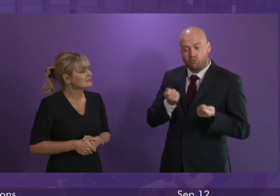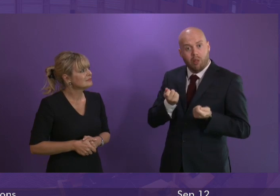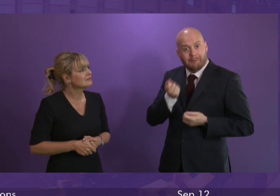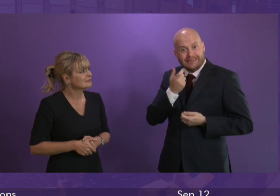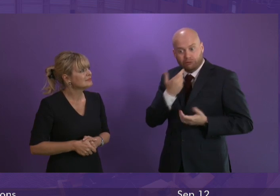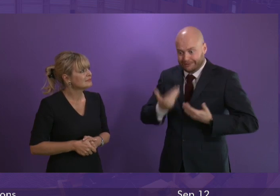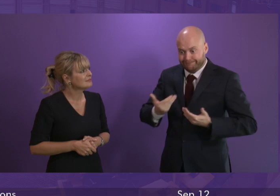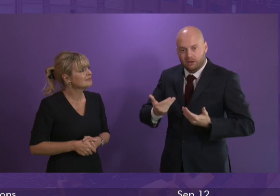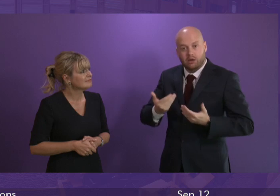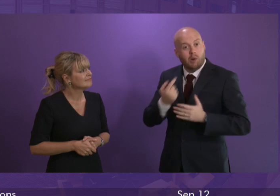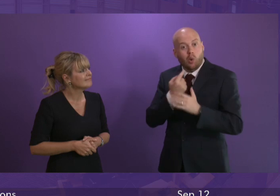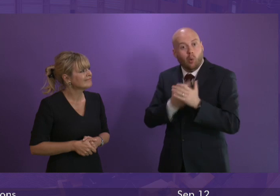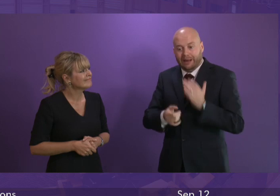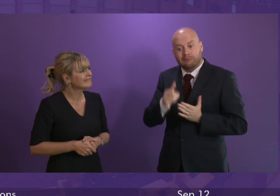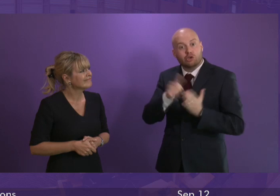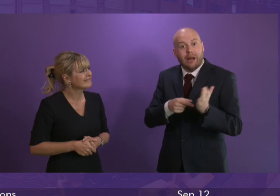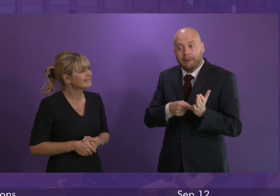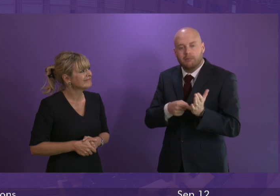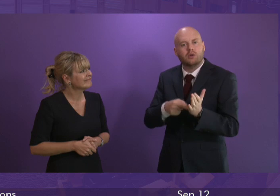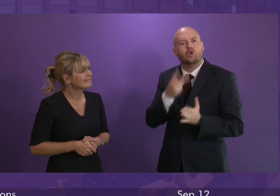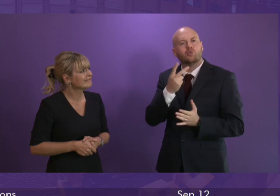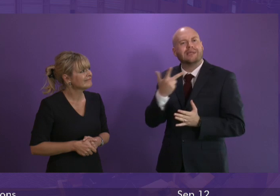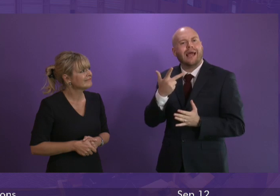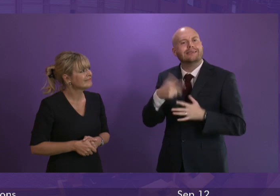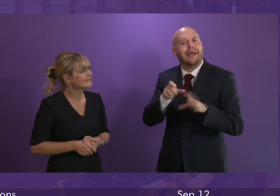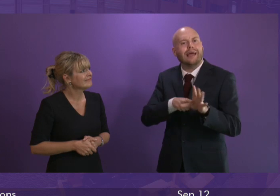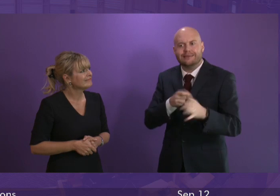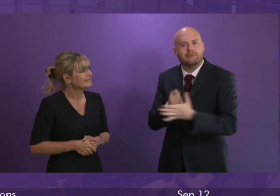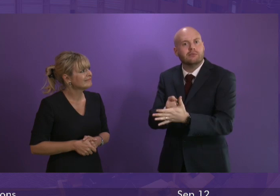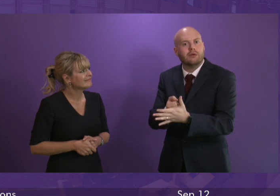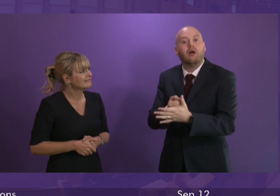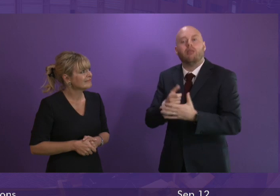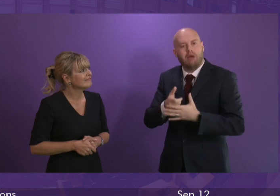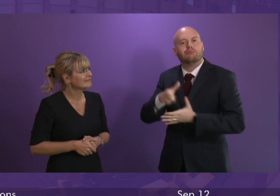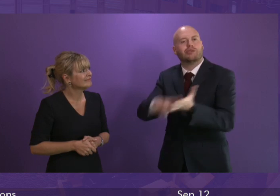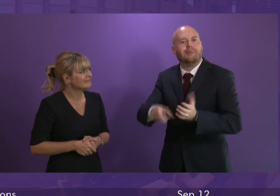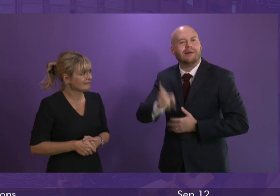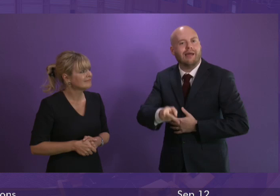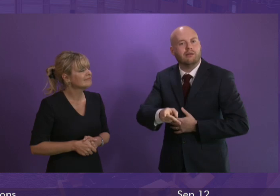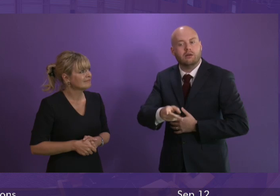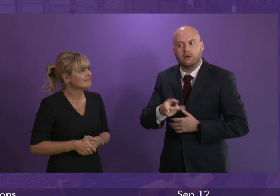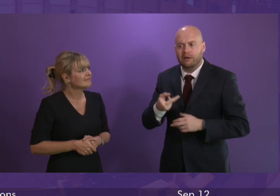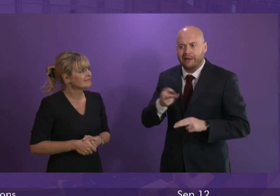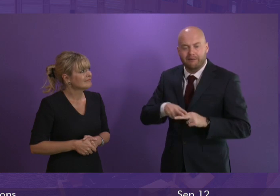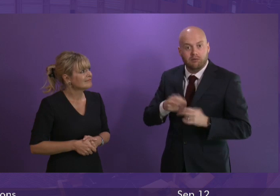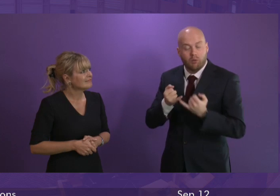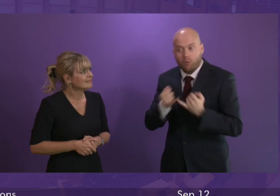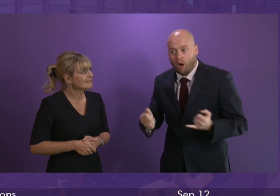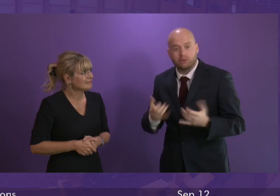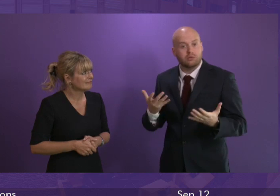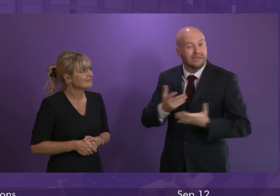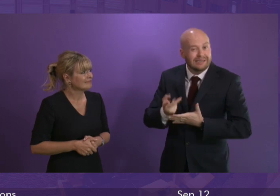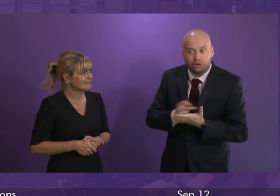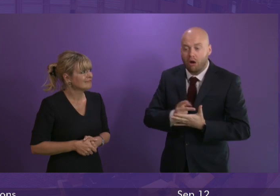only be prescribed 28 days at a time any break in medication worsens her seizures and the pain can